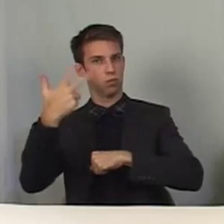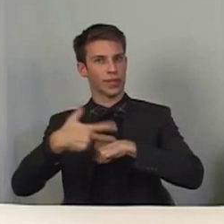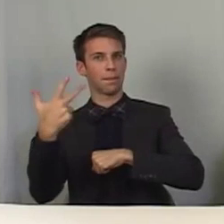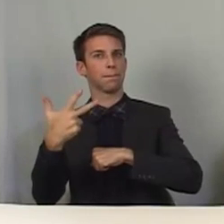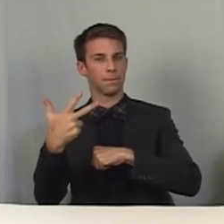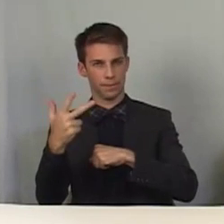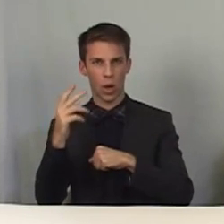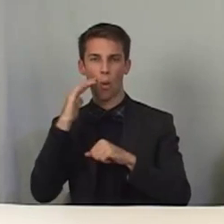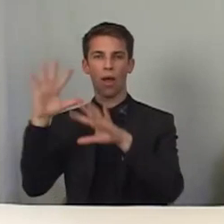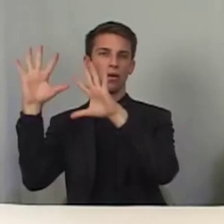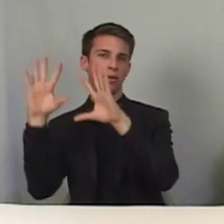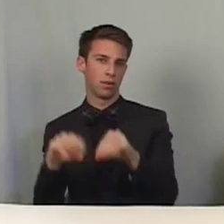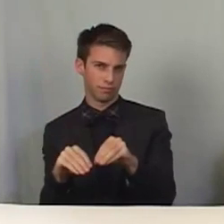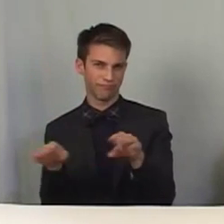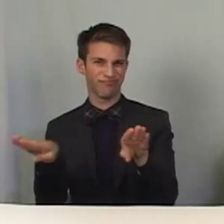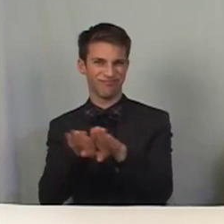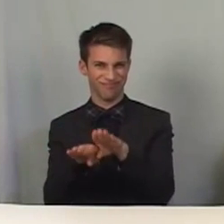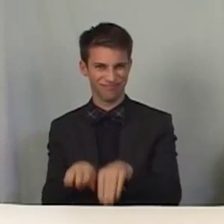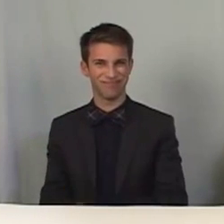exit from this function.